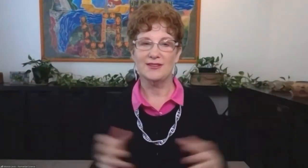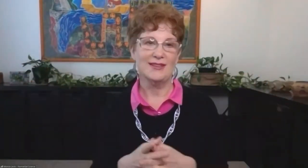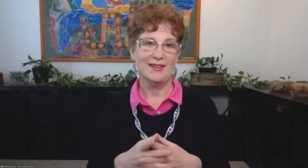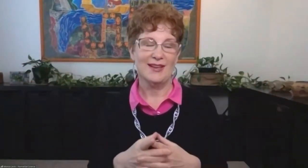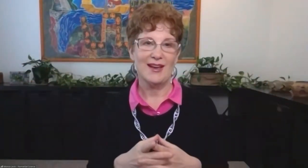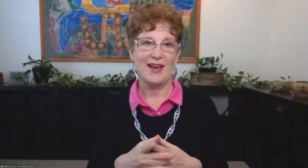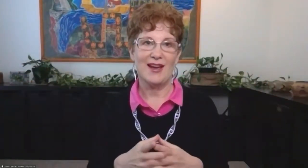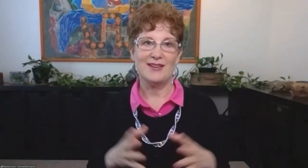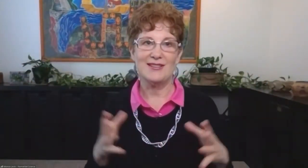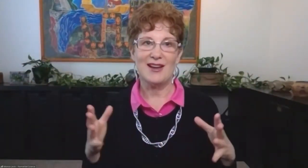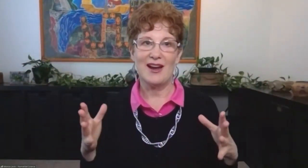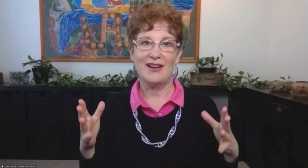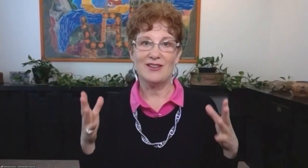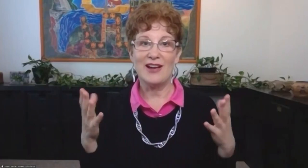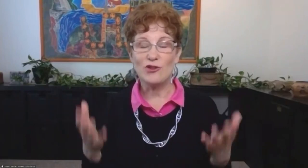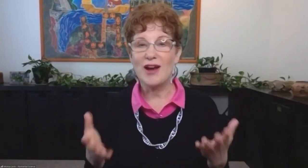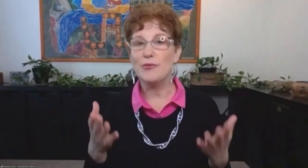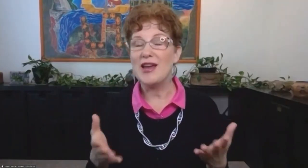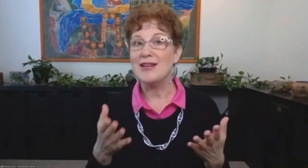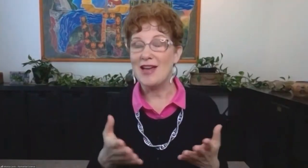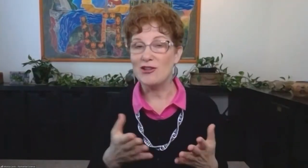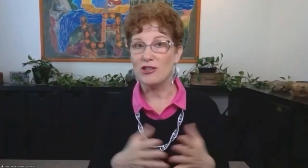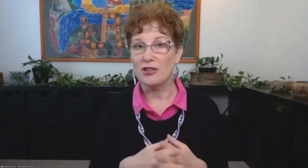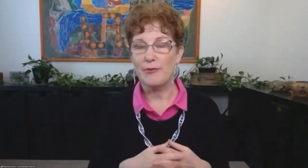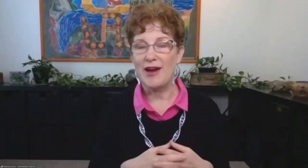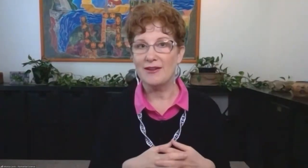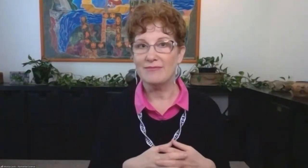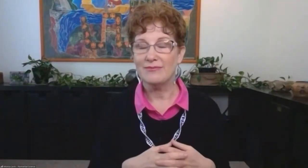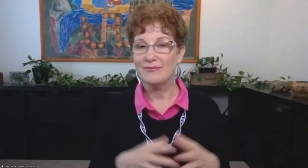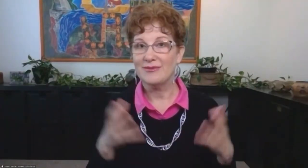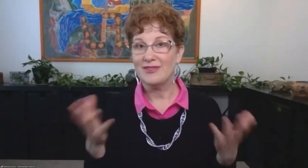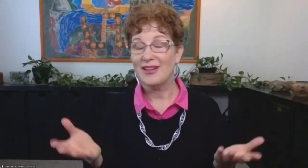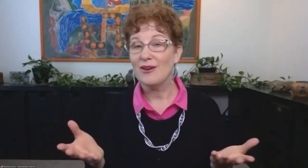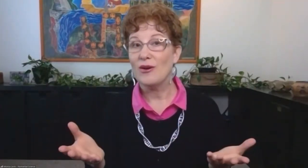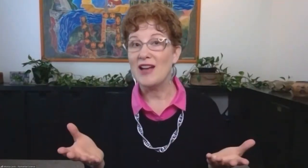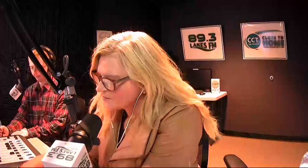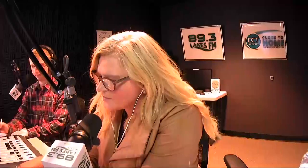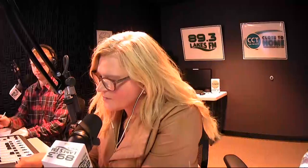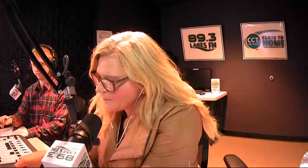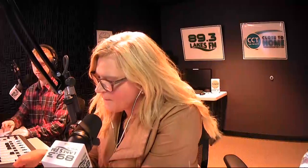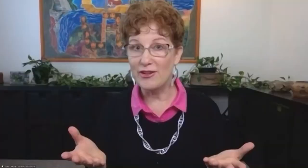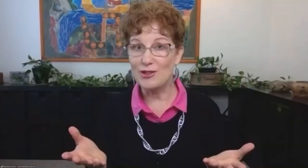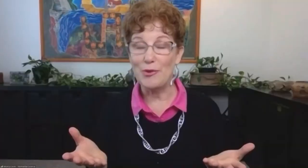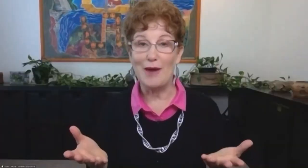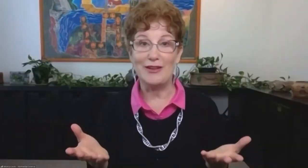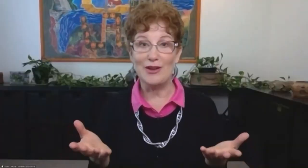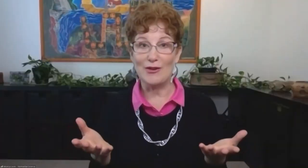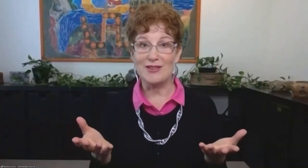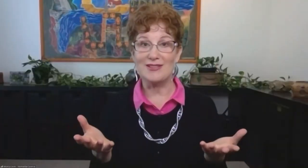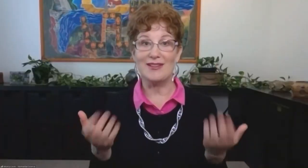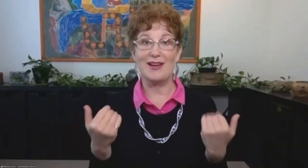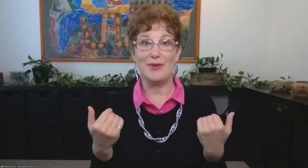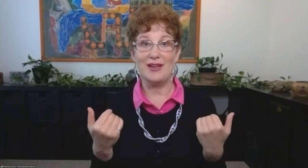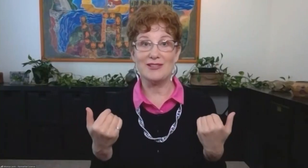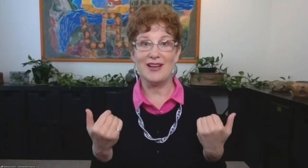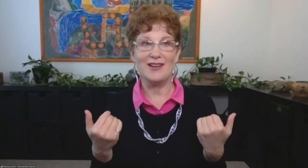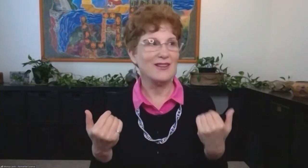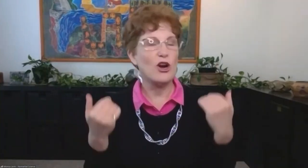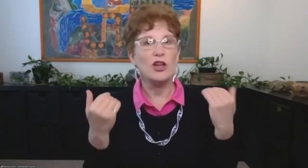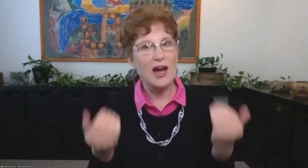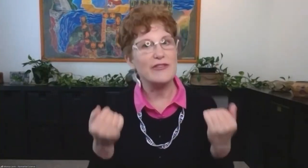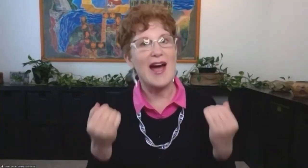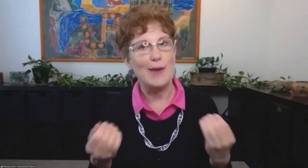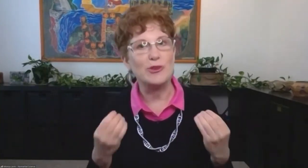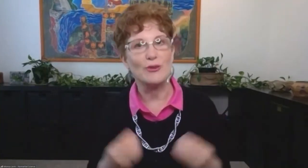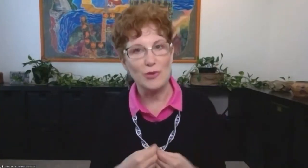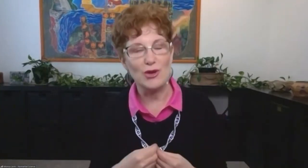neutral. And I try to be intentional about it. As you watch movies, you probably notice like me, you're